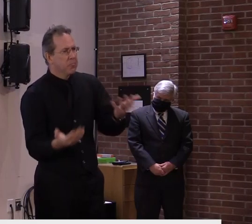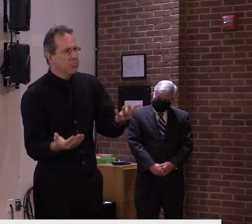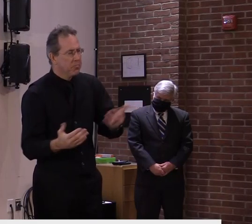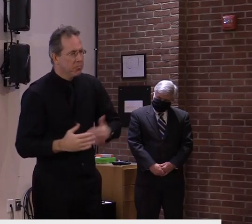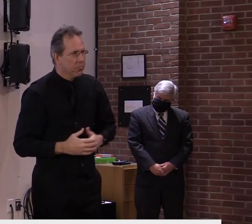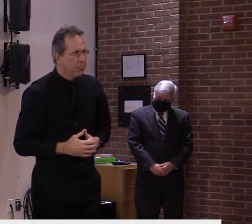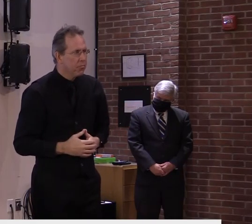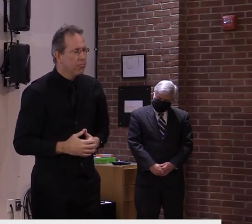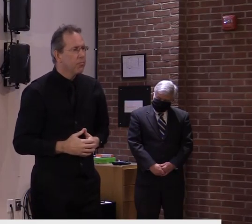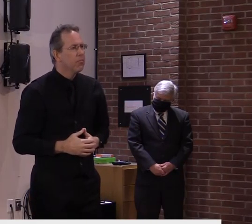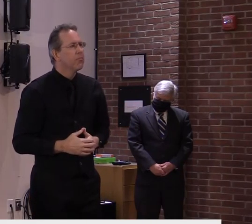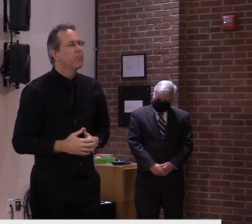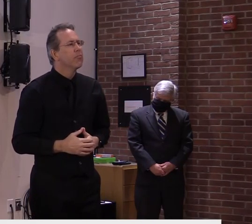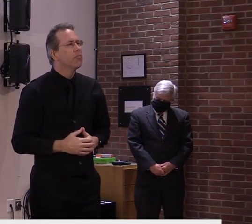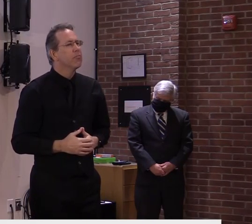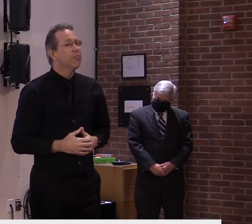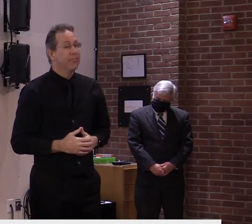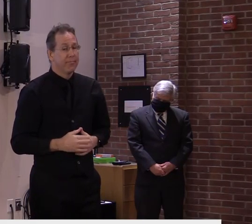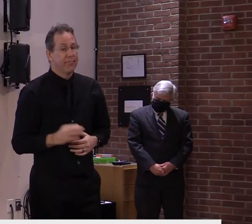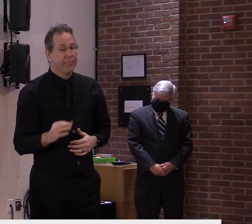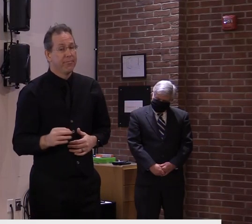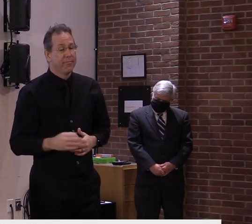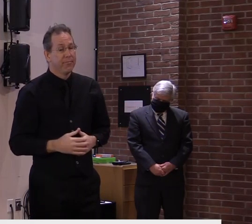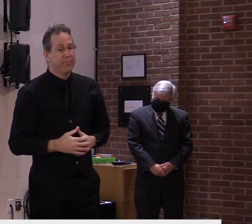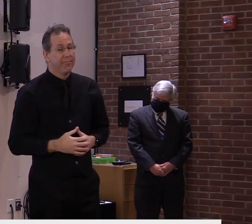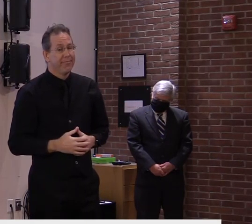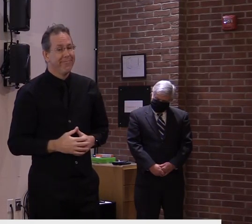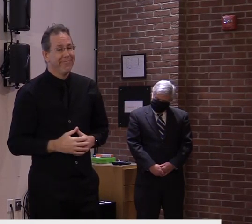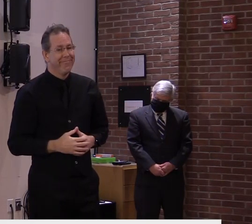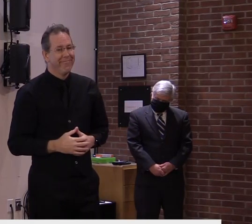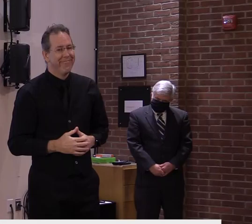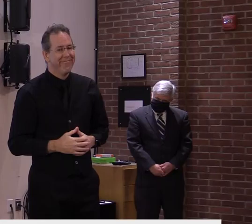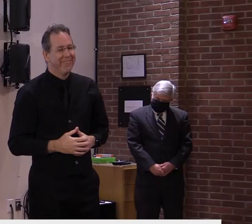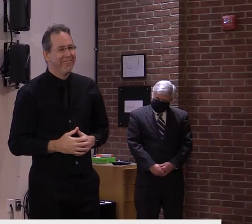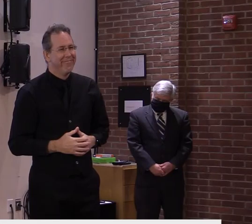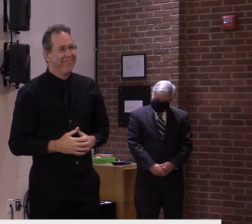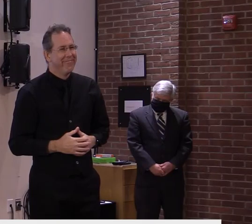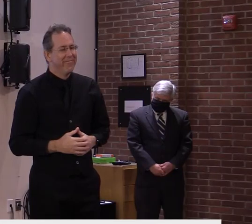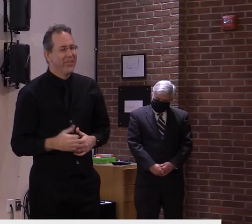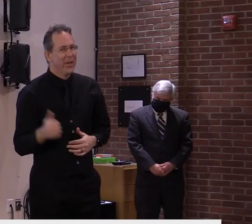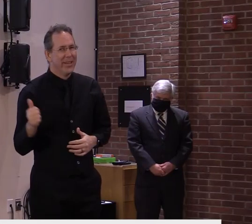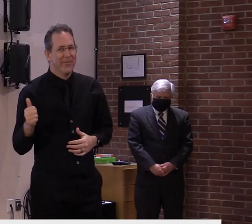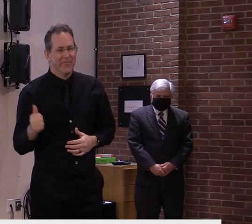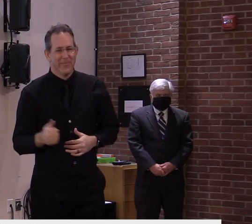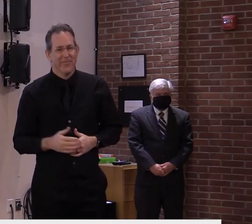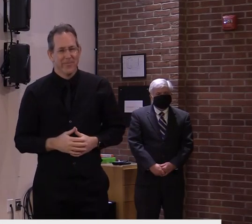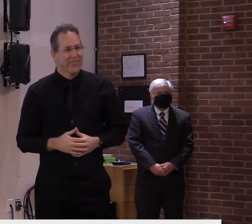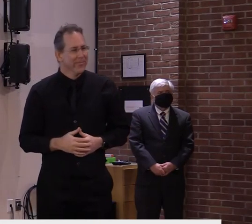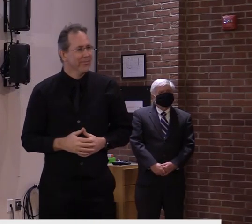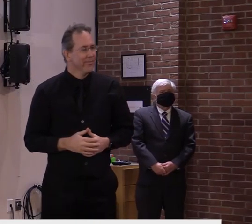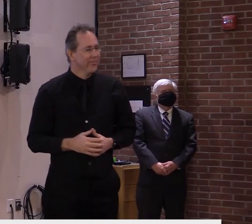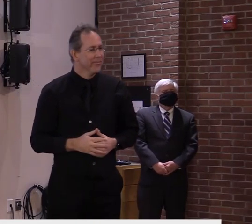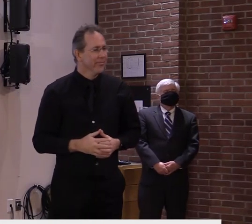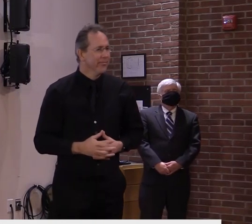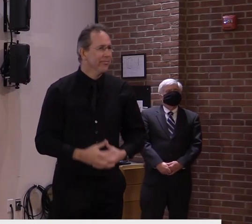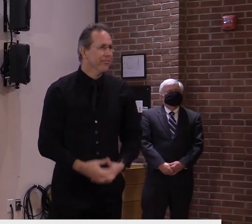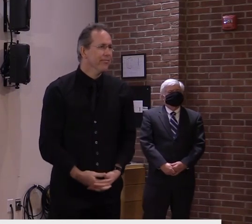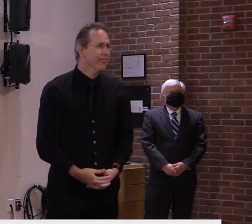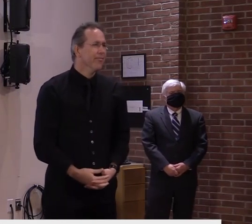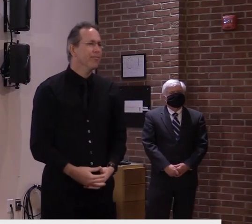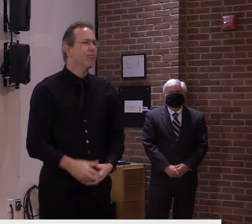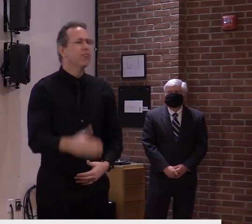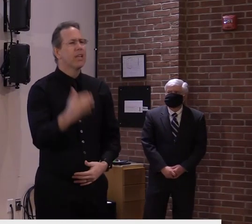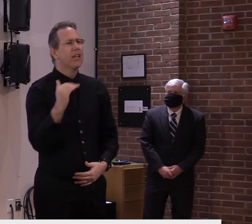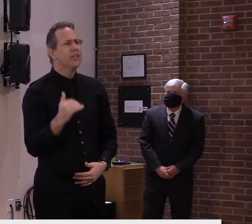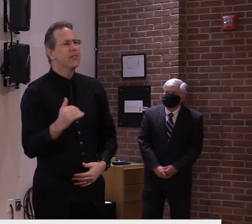bands. You're correct. Okay. All right. Thank you. Sorry, just a quick